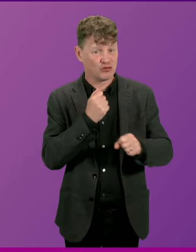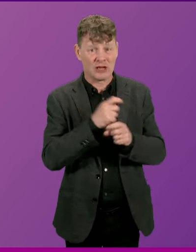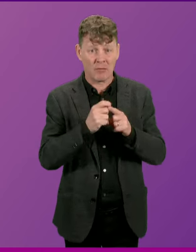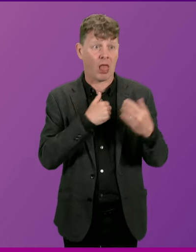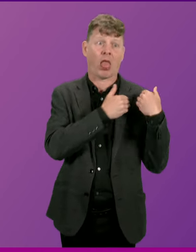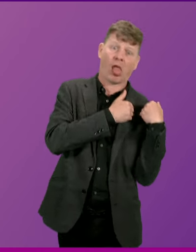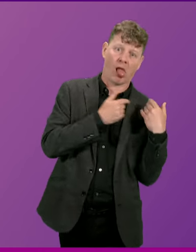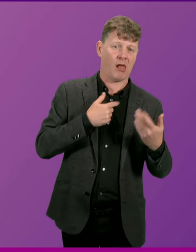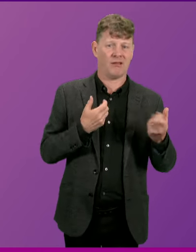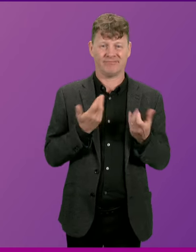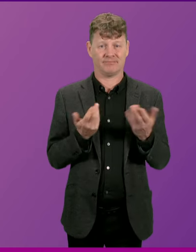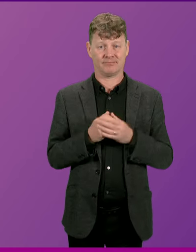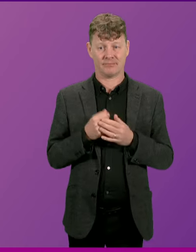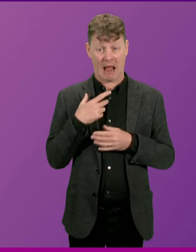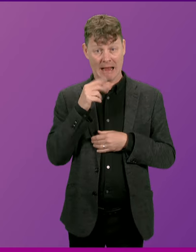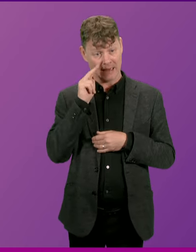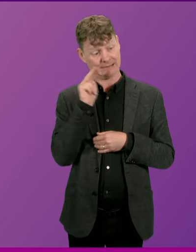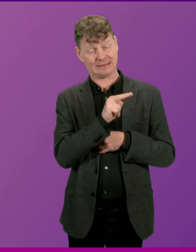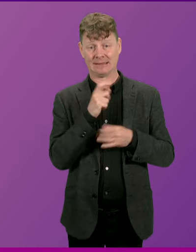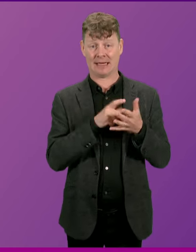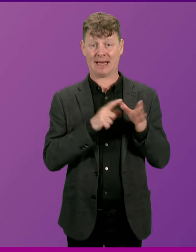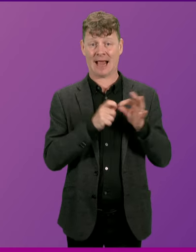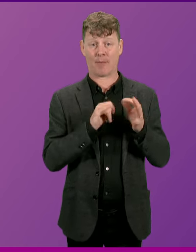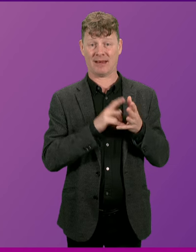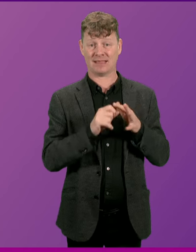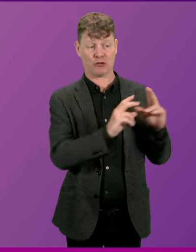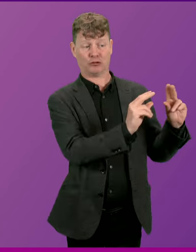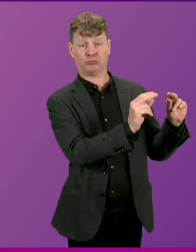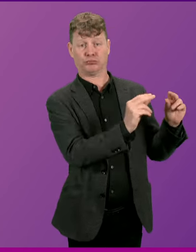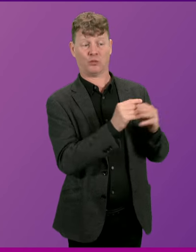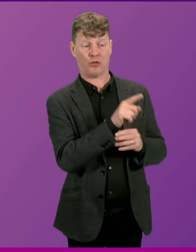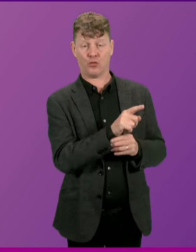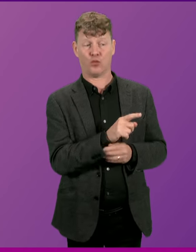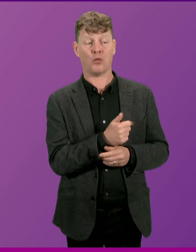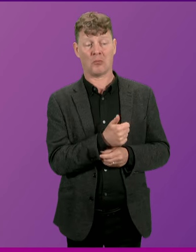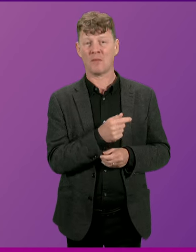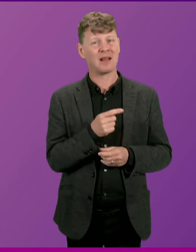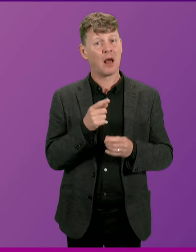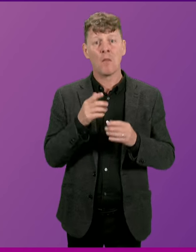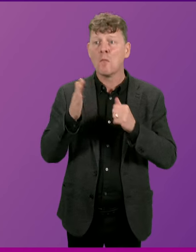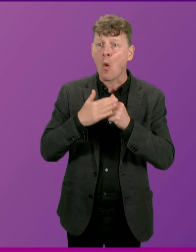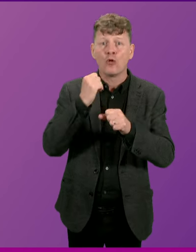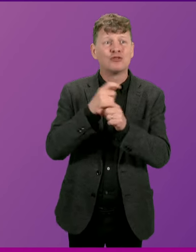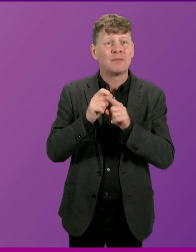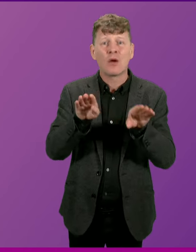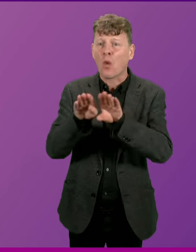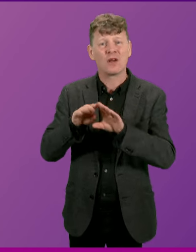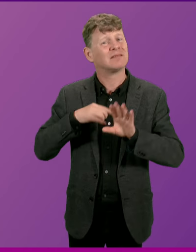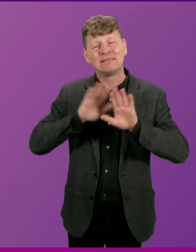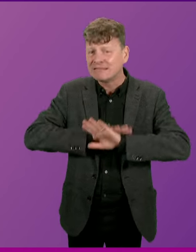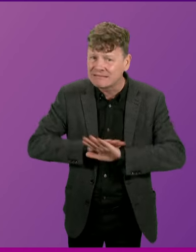Secretary talking to you and giving feedback and I'm glad of that, because we cannot afford to lose more surgeries. Deputy First Minister,